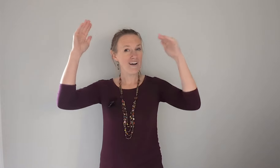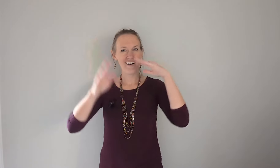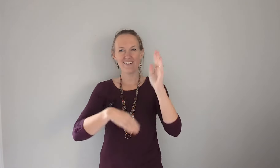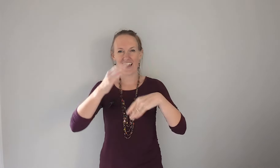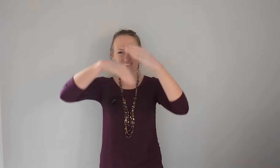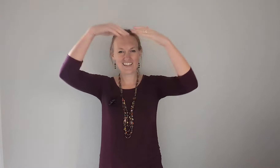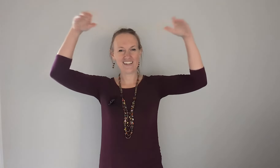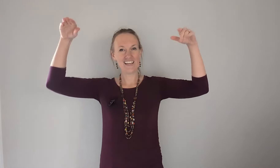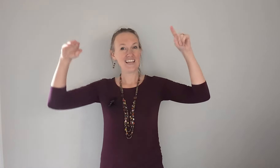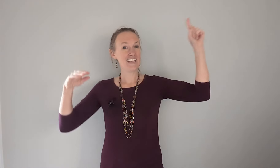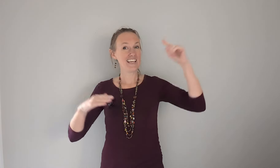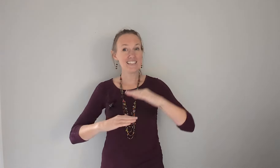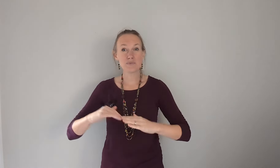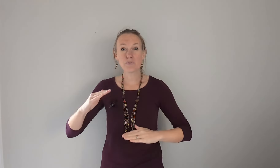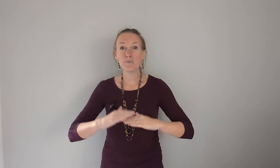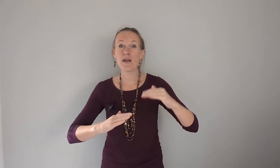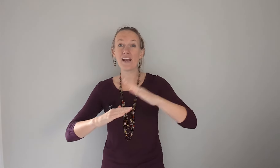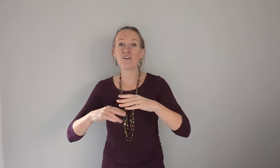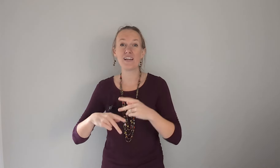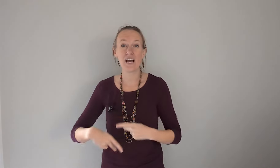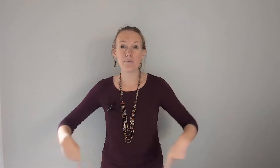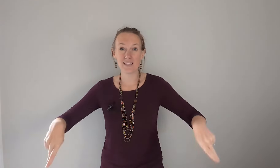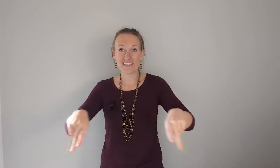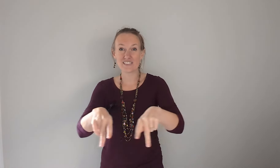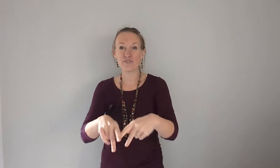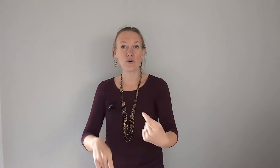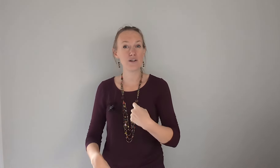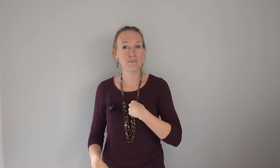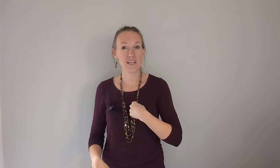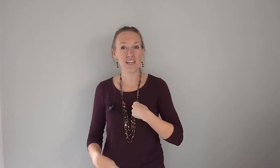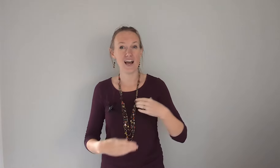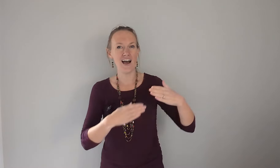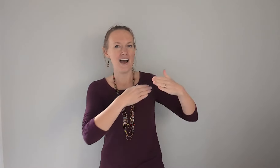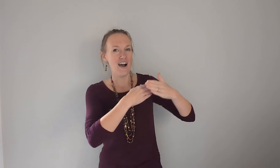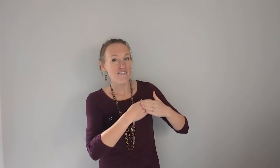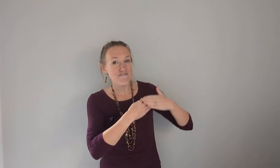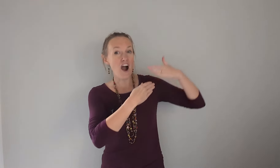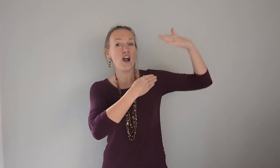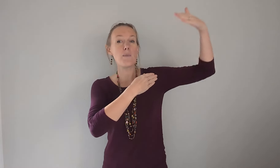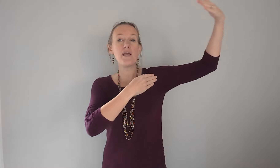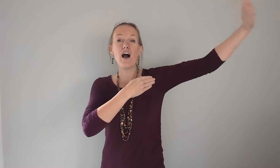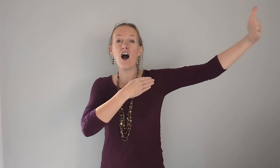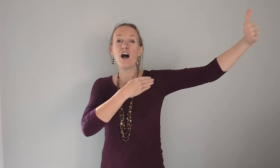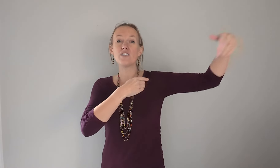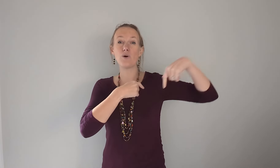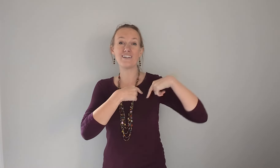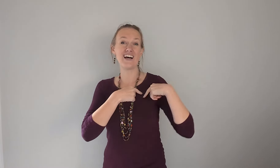of heaven he's he's a place for me far beyond what